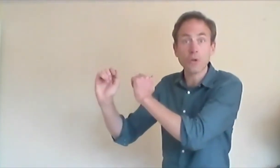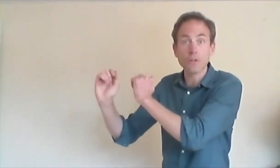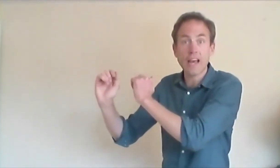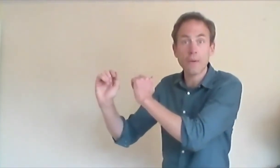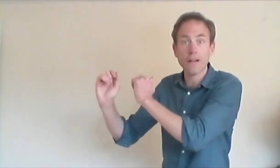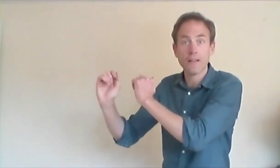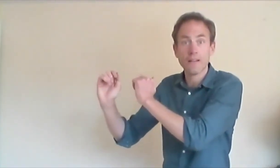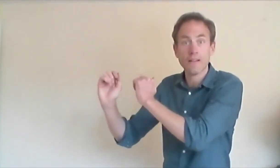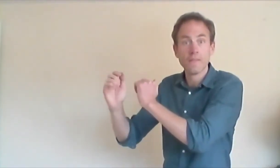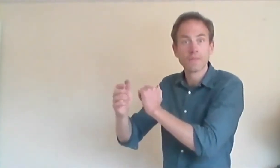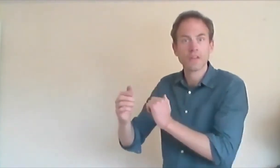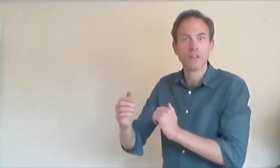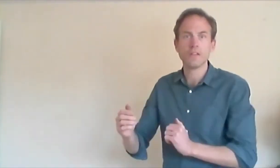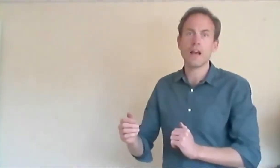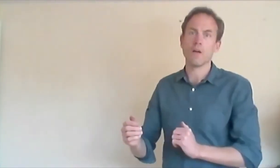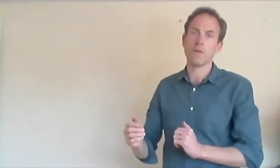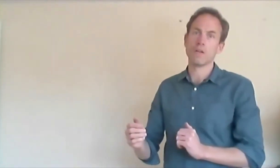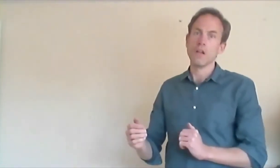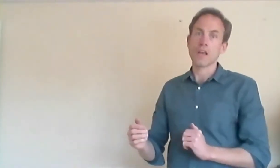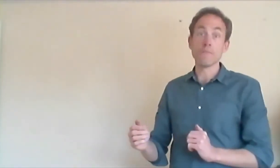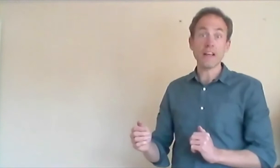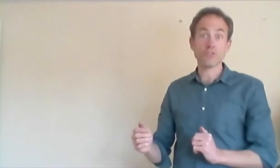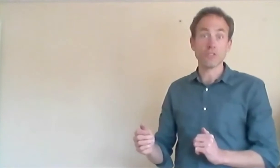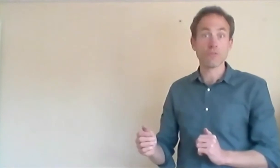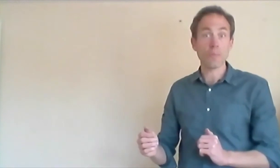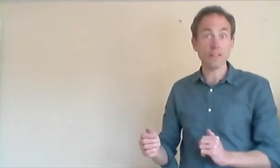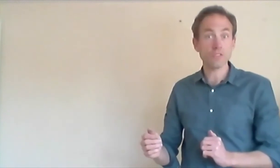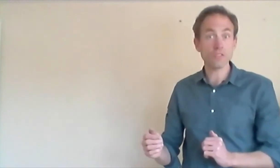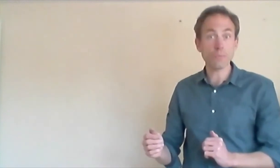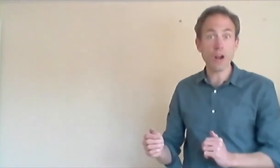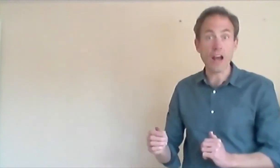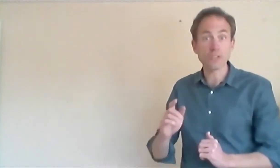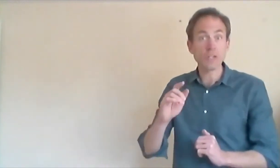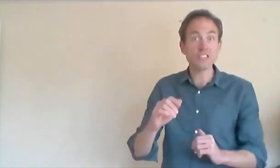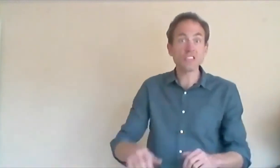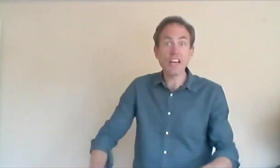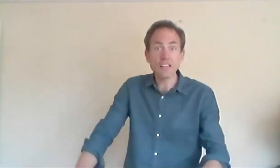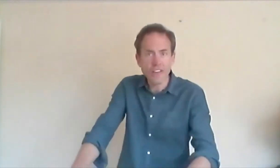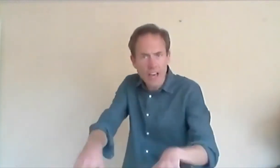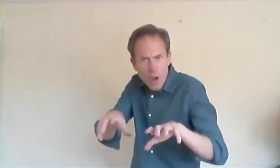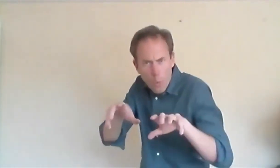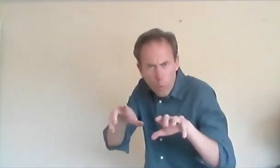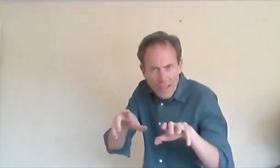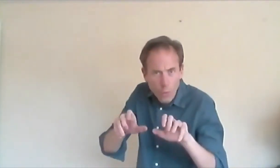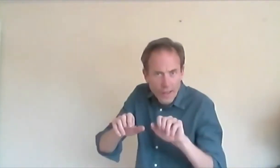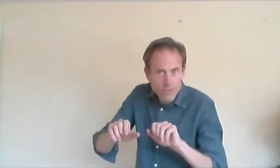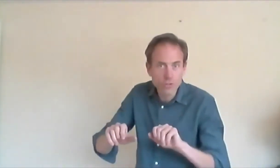Now imagine Rapunzel's surprise, instead of a wicked witch,